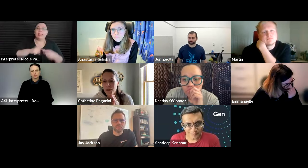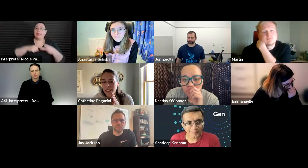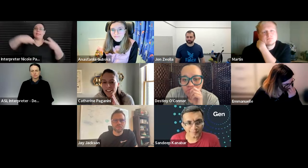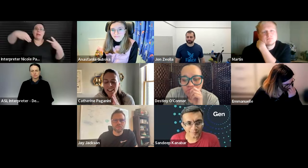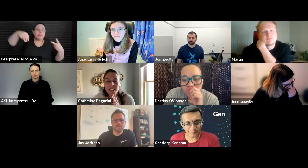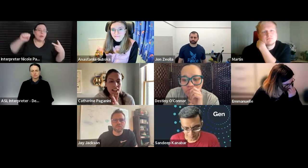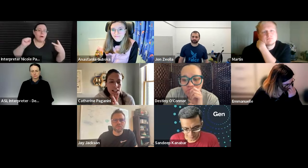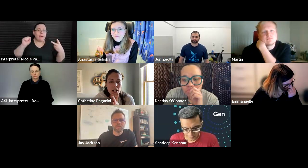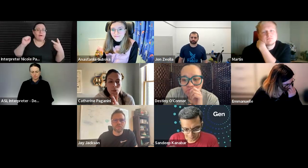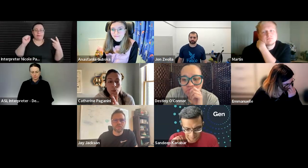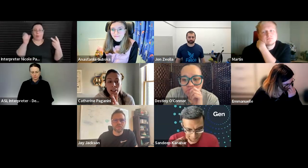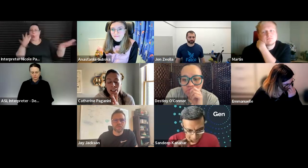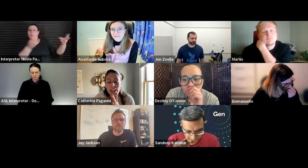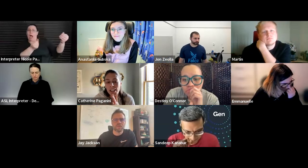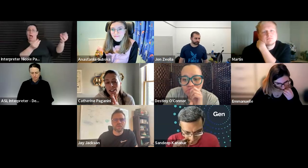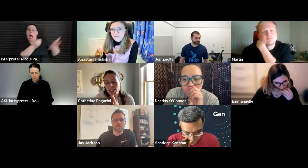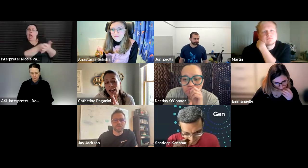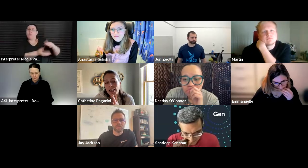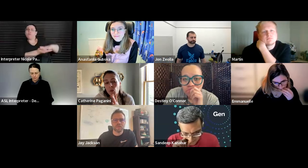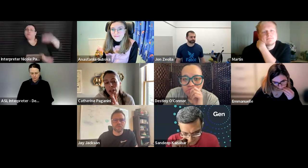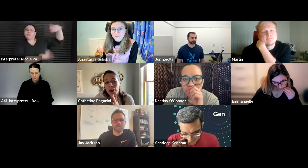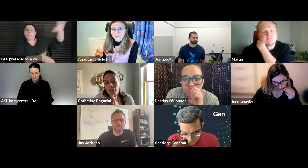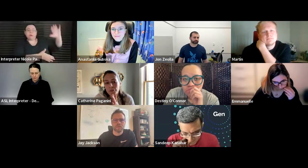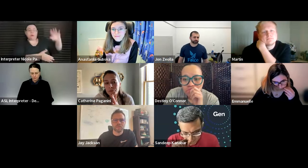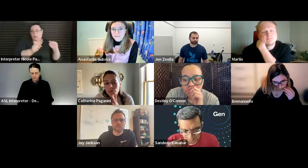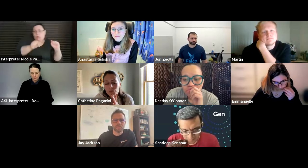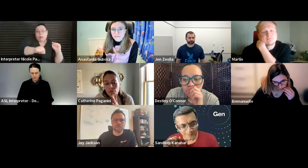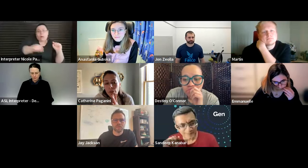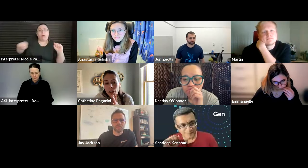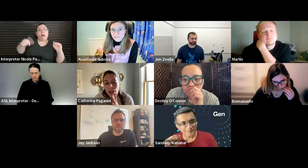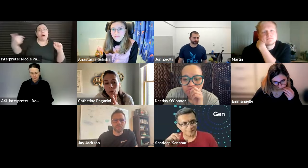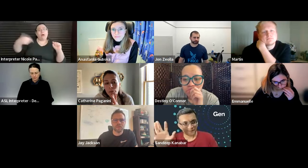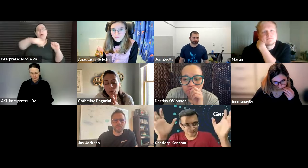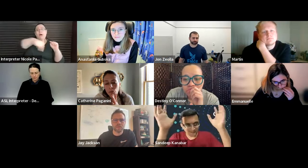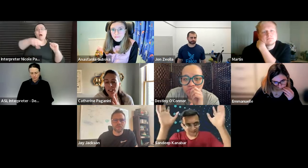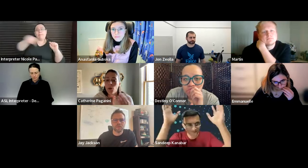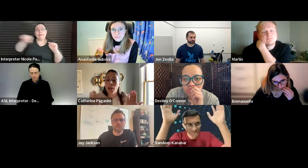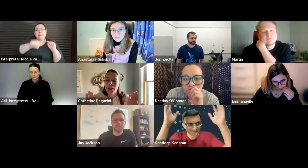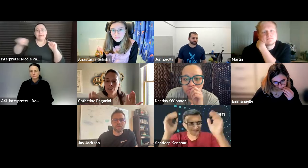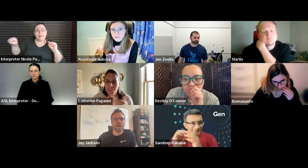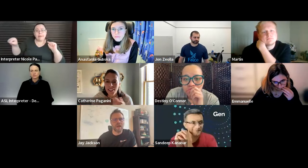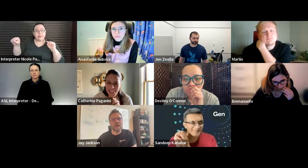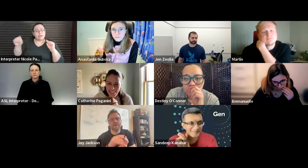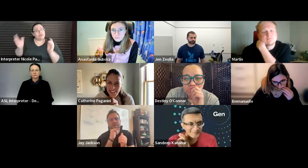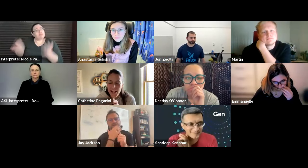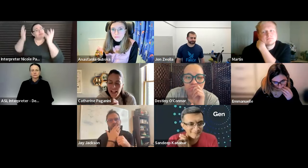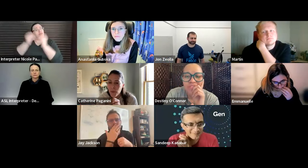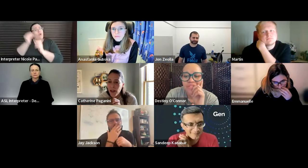actually have a lot of money uh but i think that's a nice way of um raising awareness